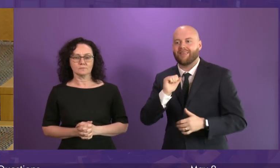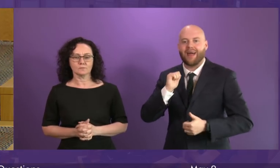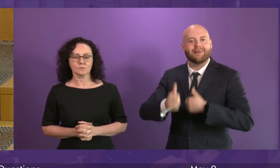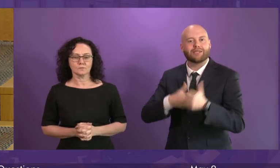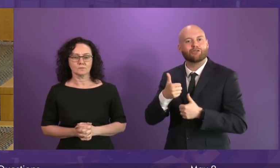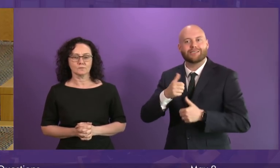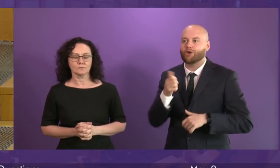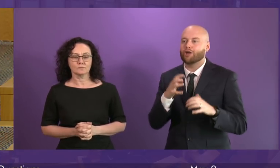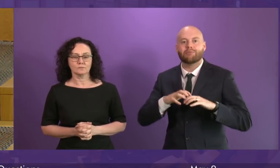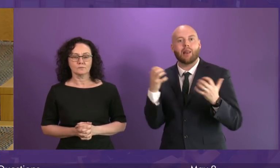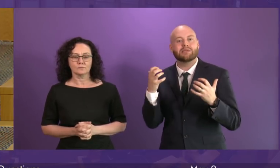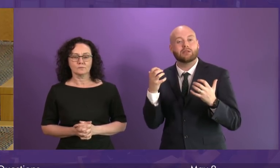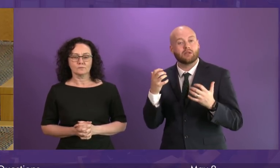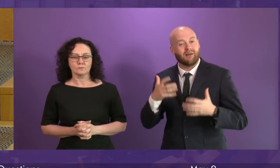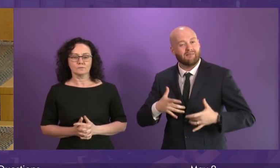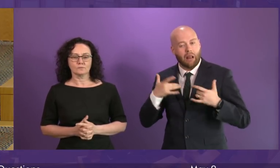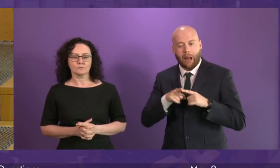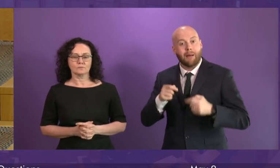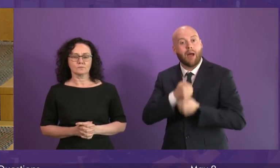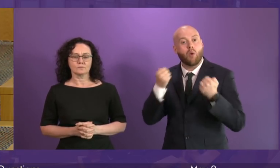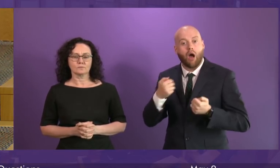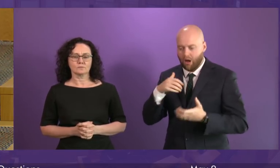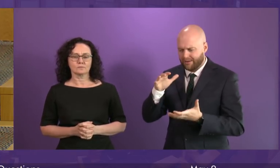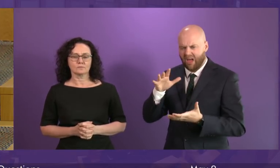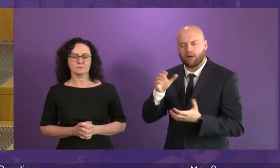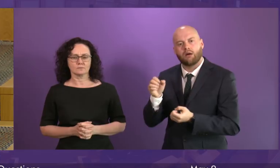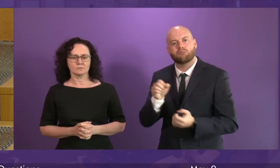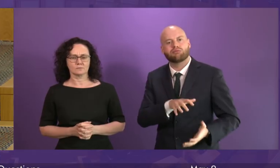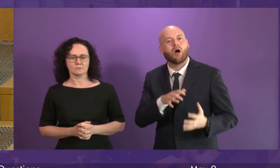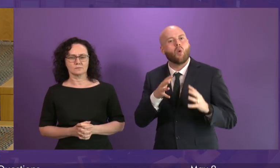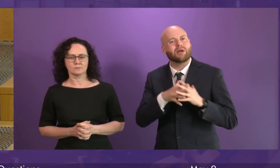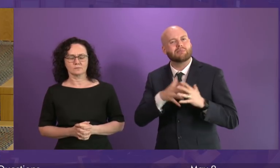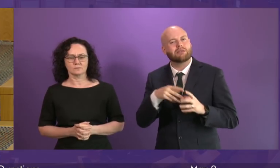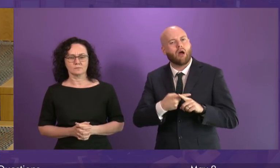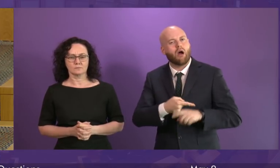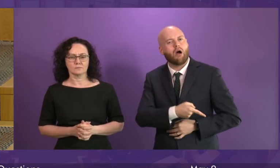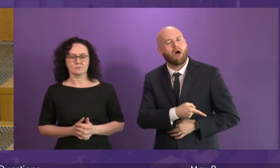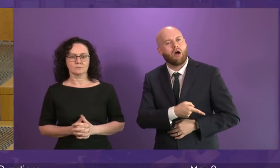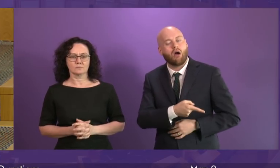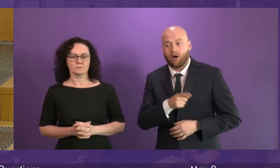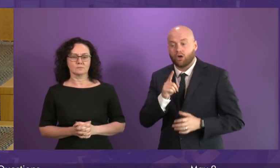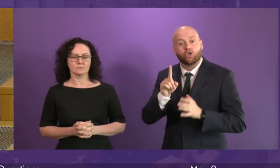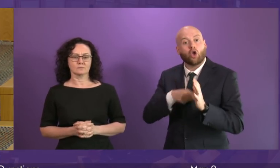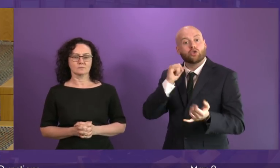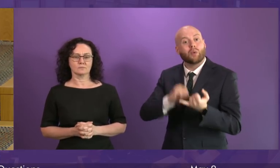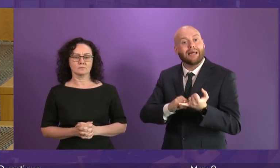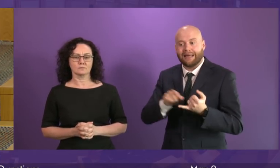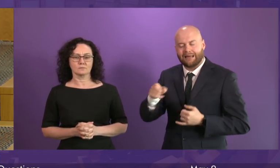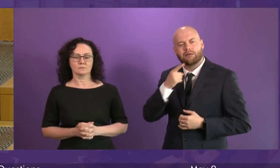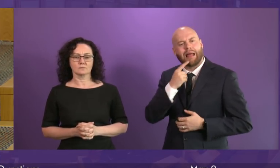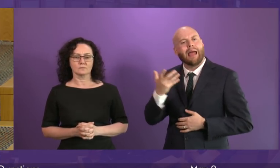back to Westminster. When John Swinney handed back income tax powers we thought it was a one-off.